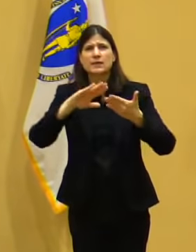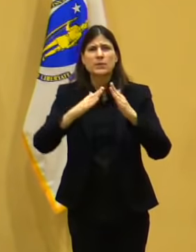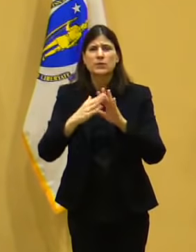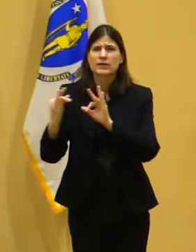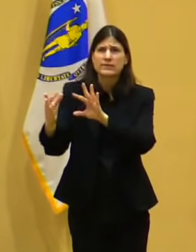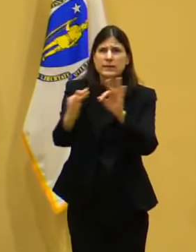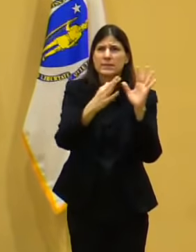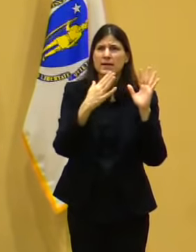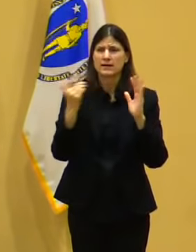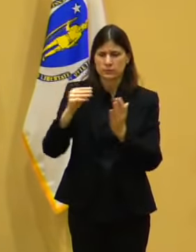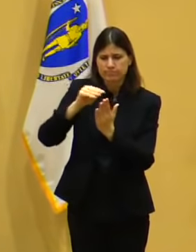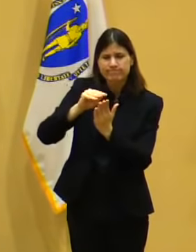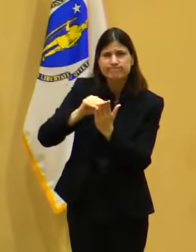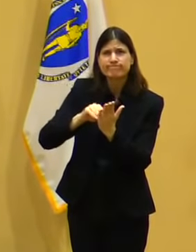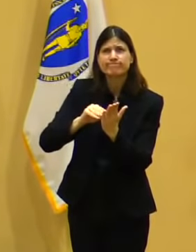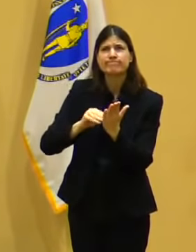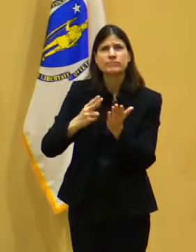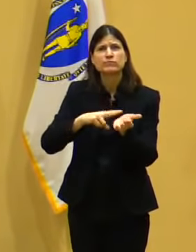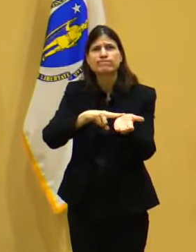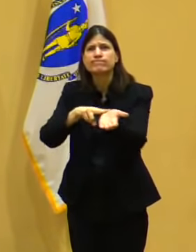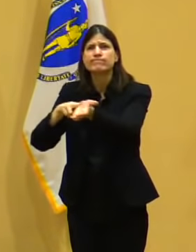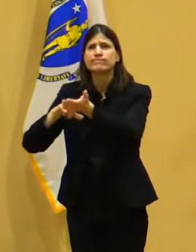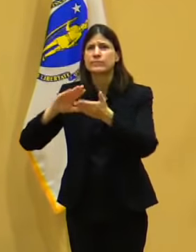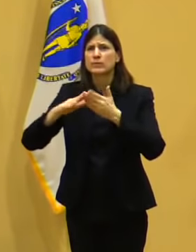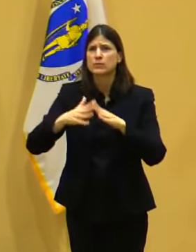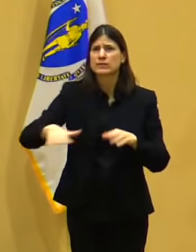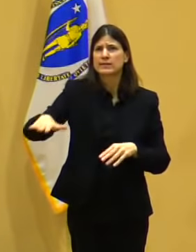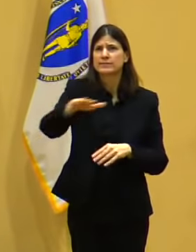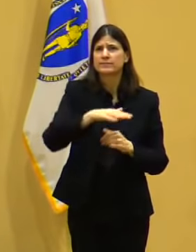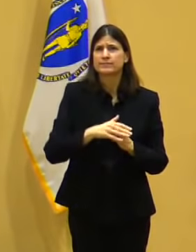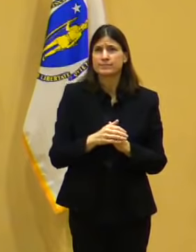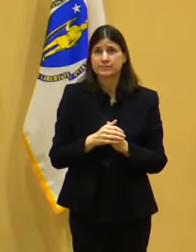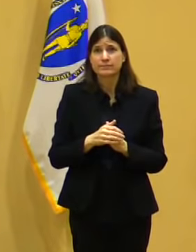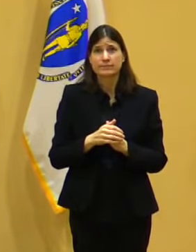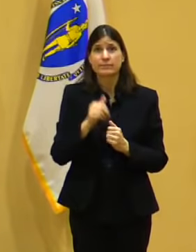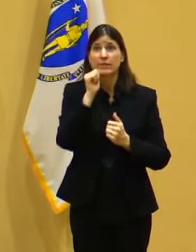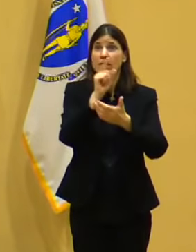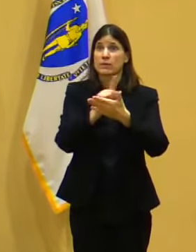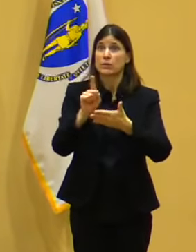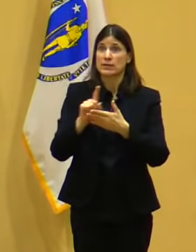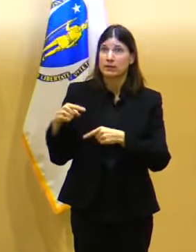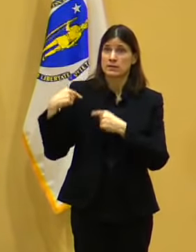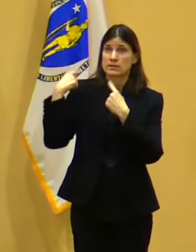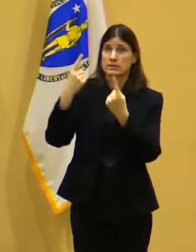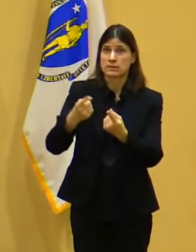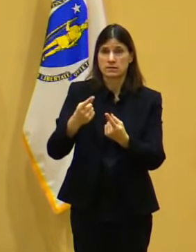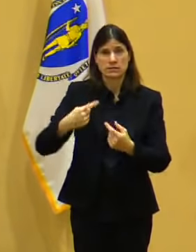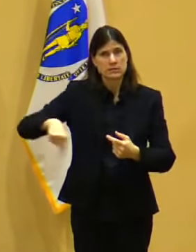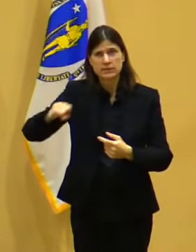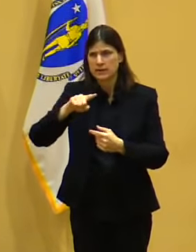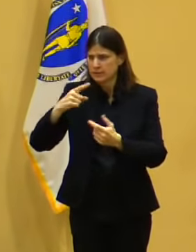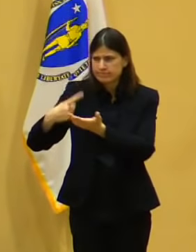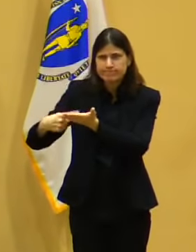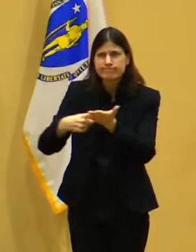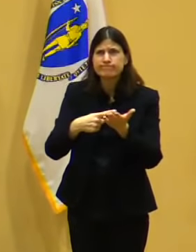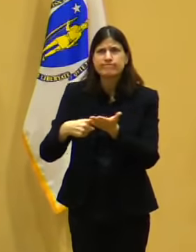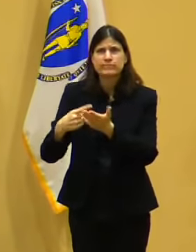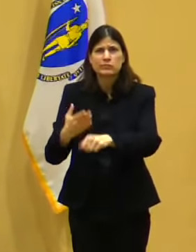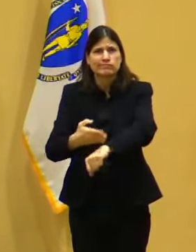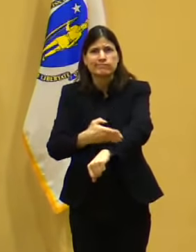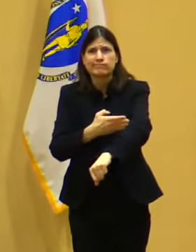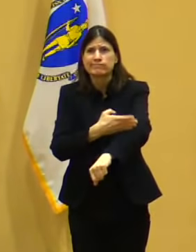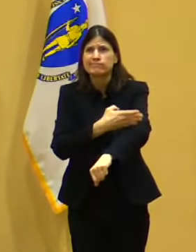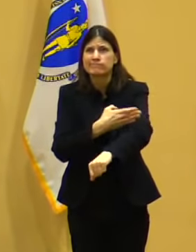we've been making more progress to make it easier and more efficient for folks to schedule their appointments. And at this point, nearly a million doses have been